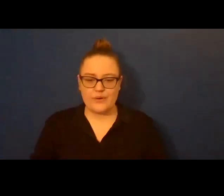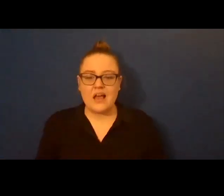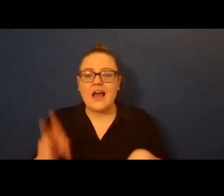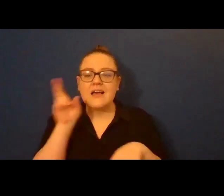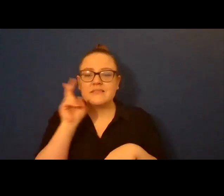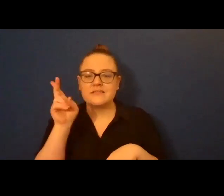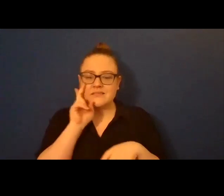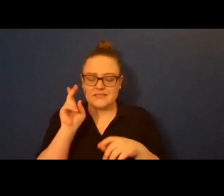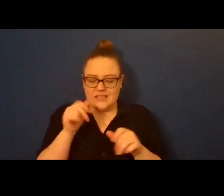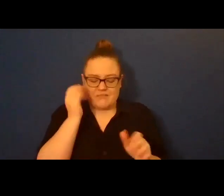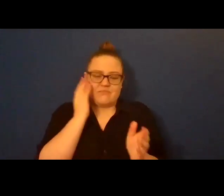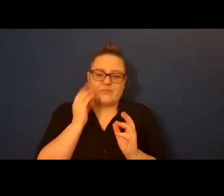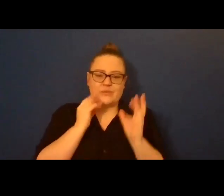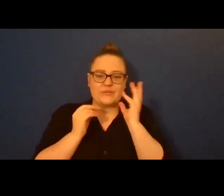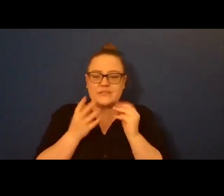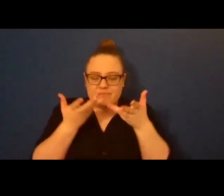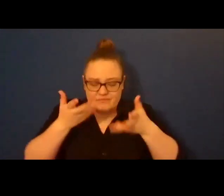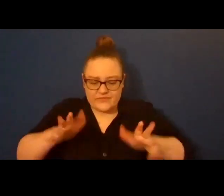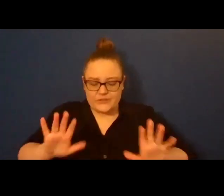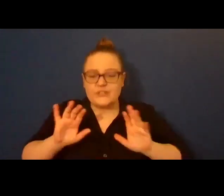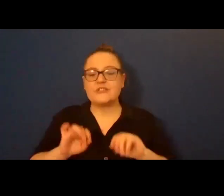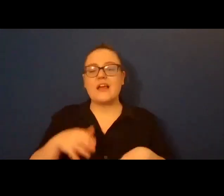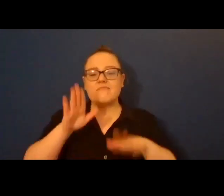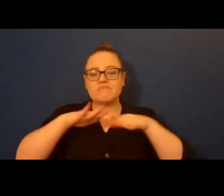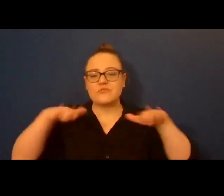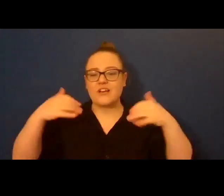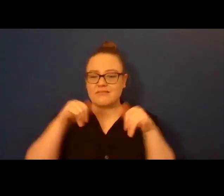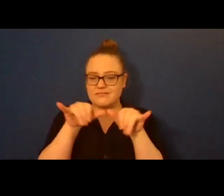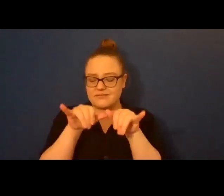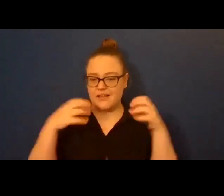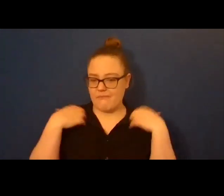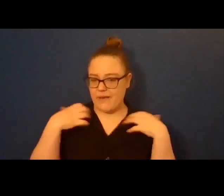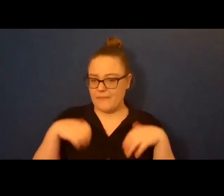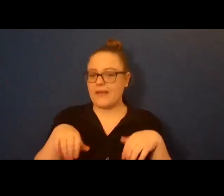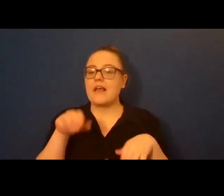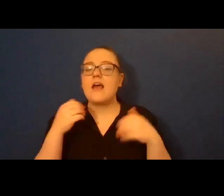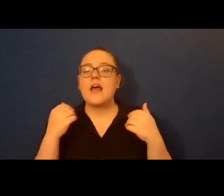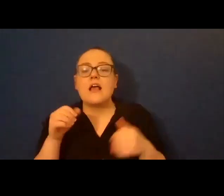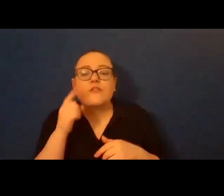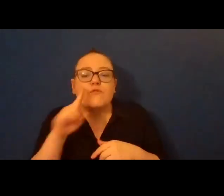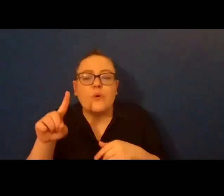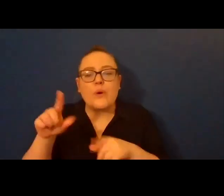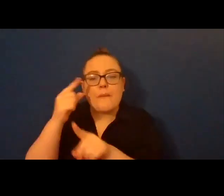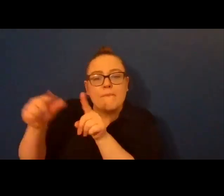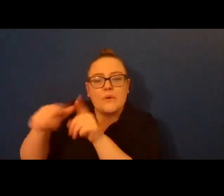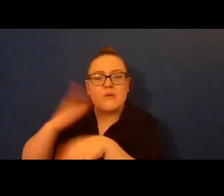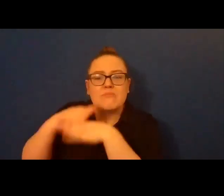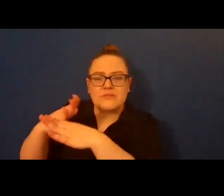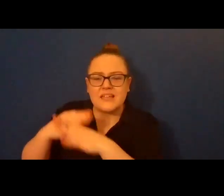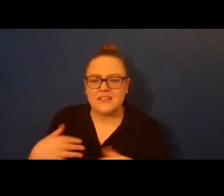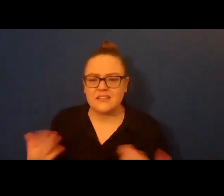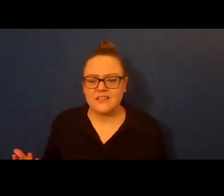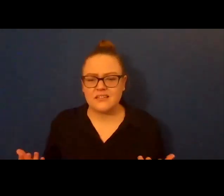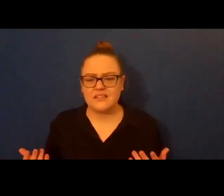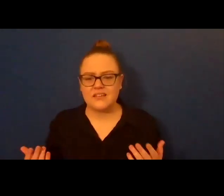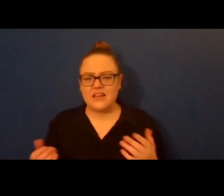backpack in polka dot pink sold for $114 on Amazon. A photo of white men in suits congratulating one another